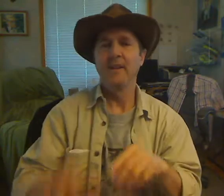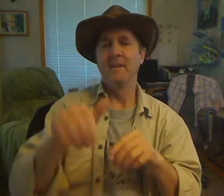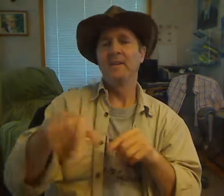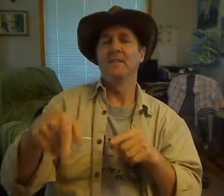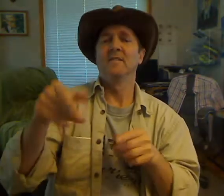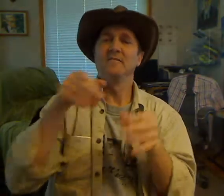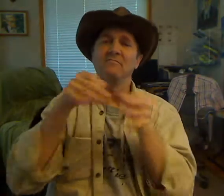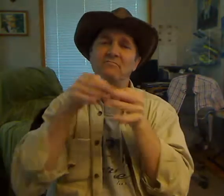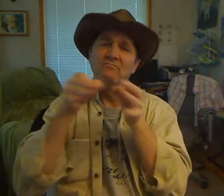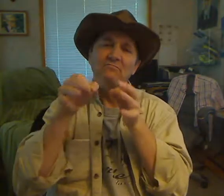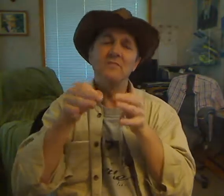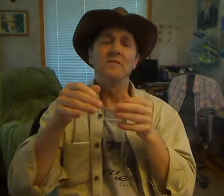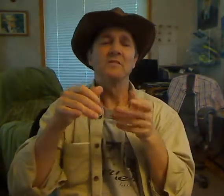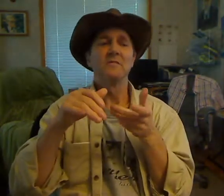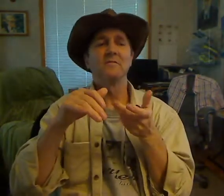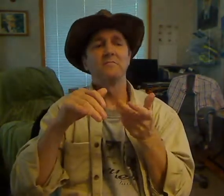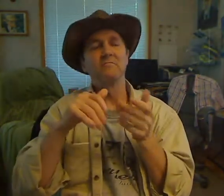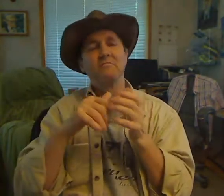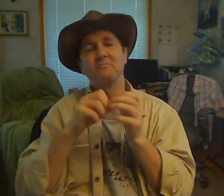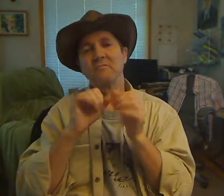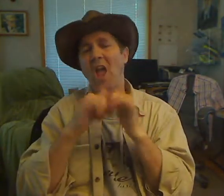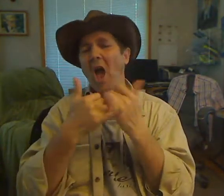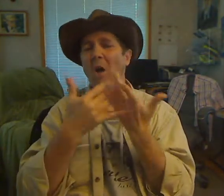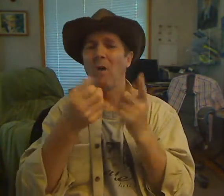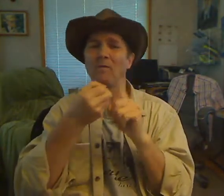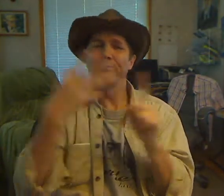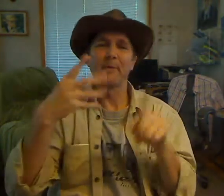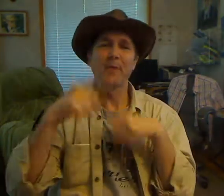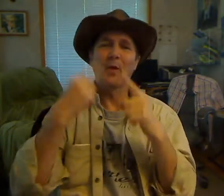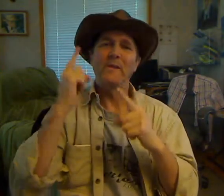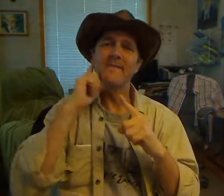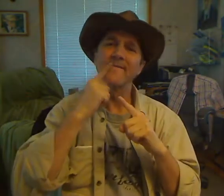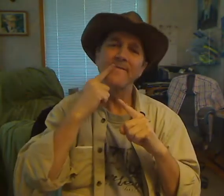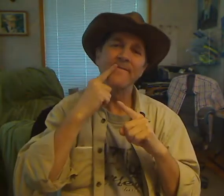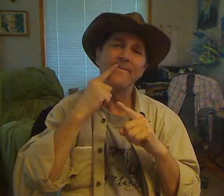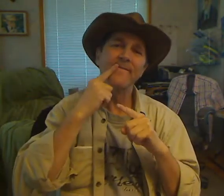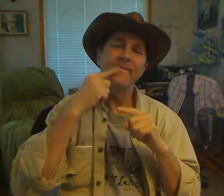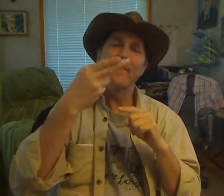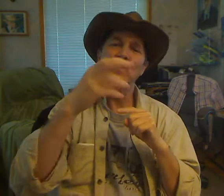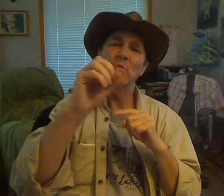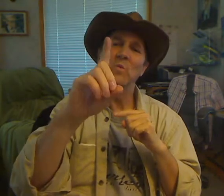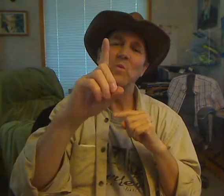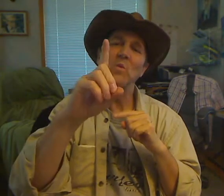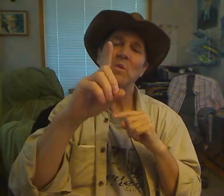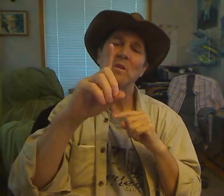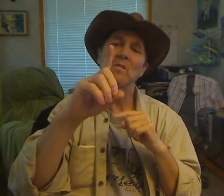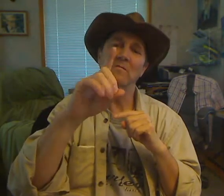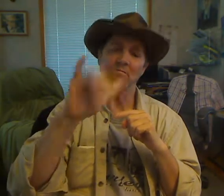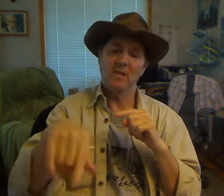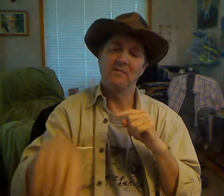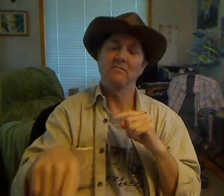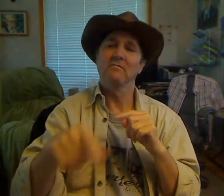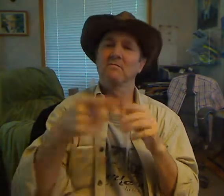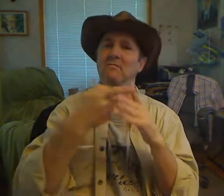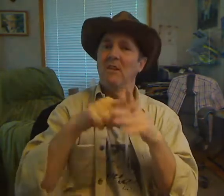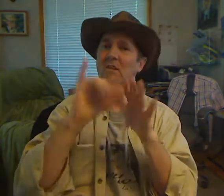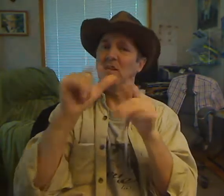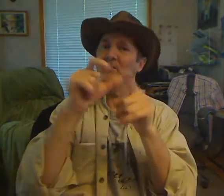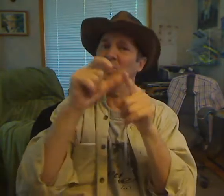call, the sooner you'll be buying Direct. So call now. We know the responsibility, the history of a great team.